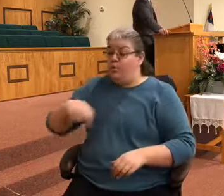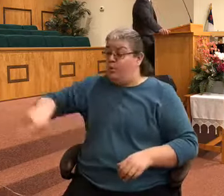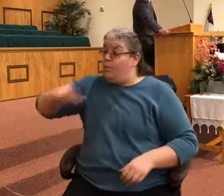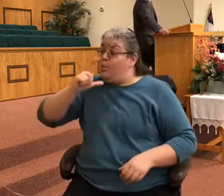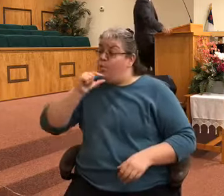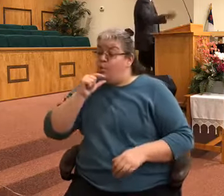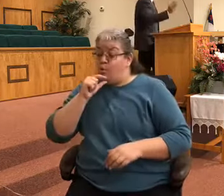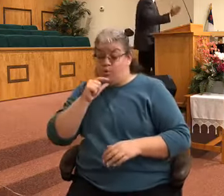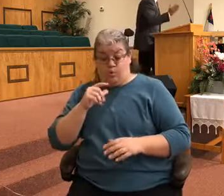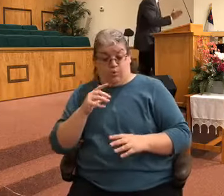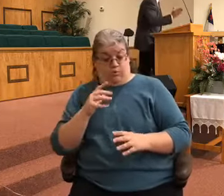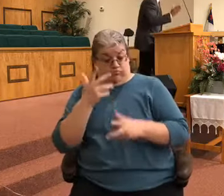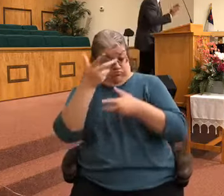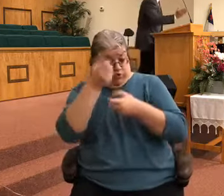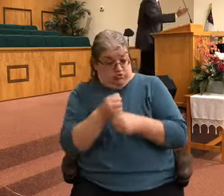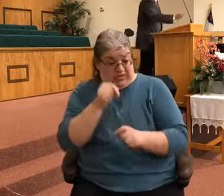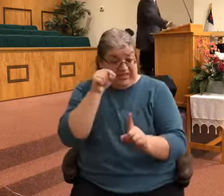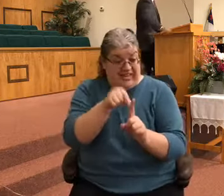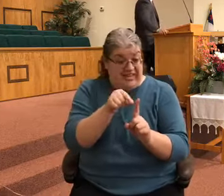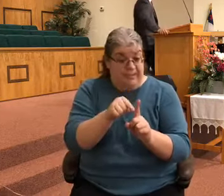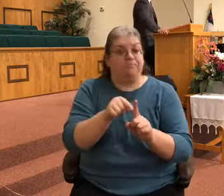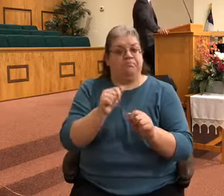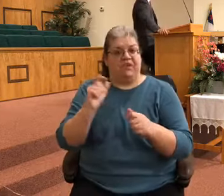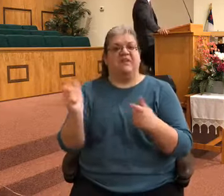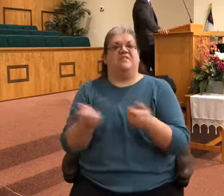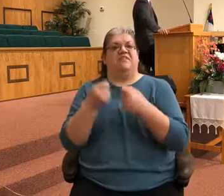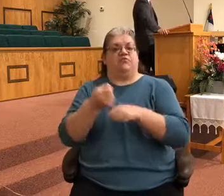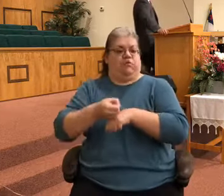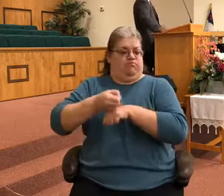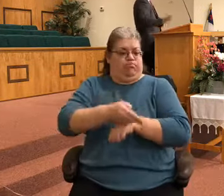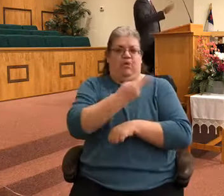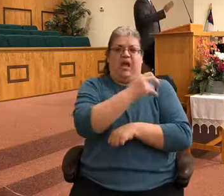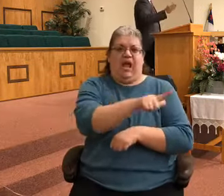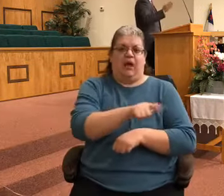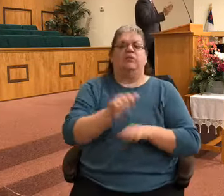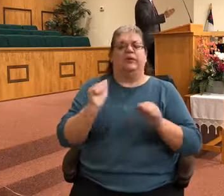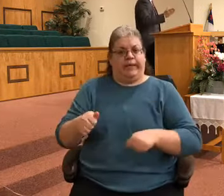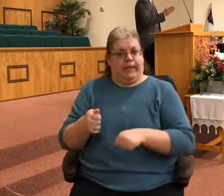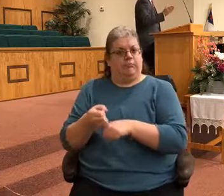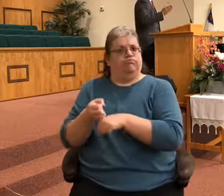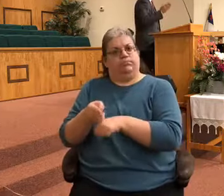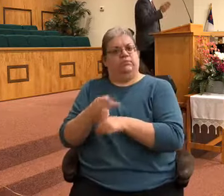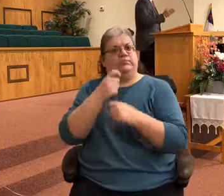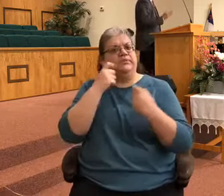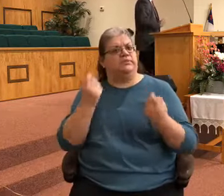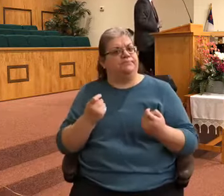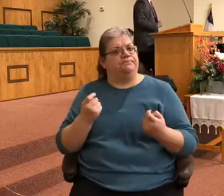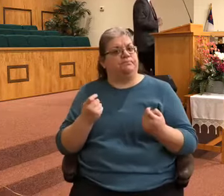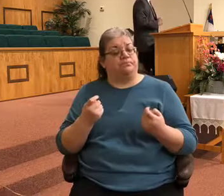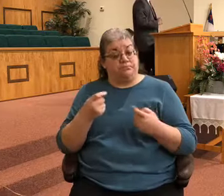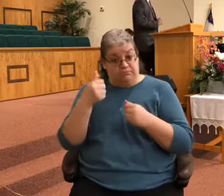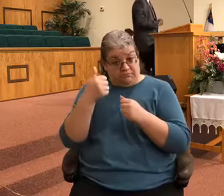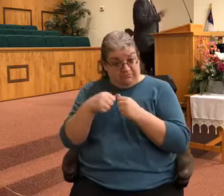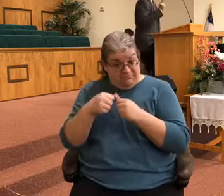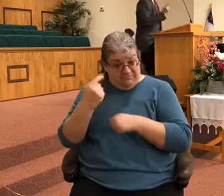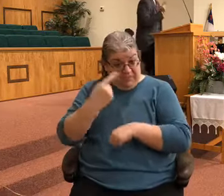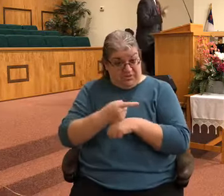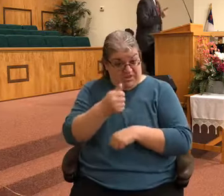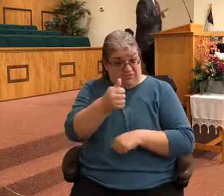and can't have victory over sin. I don't know if you remember the day that you received Christ as your Savior, but I remember